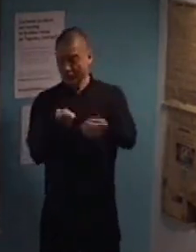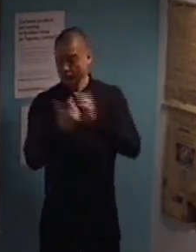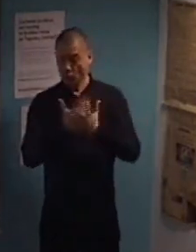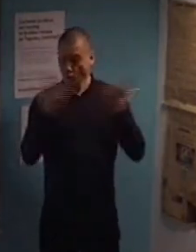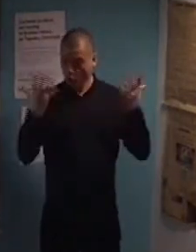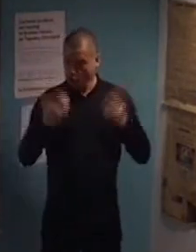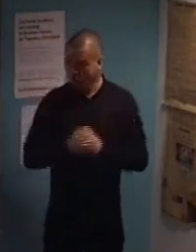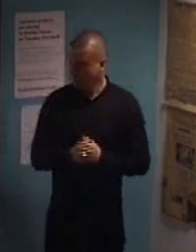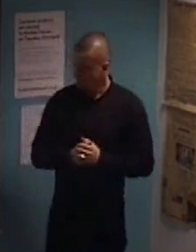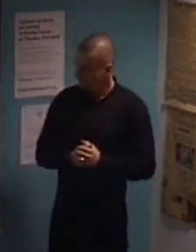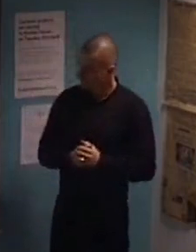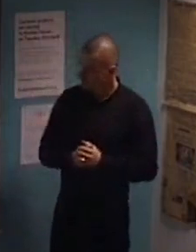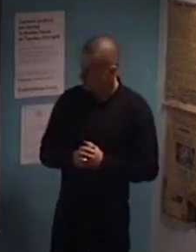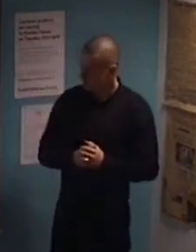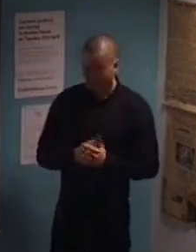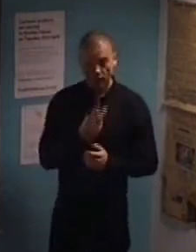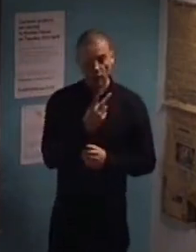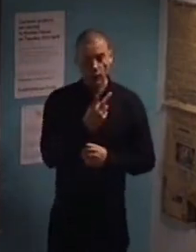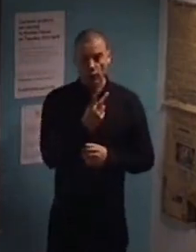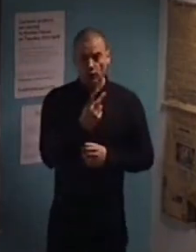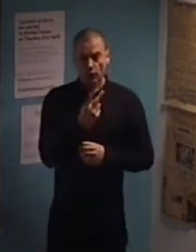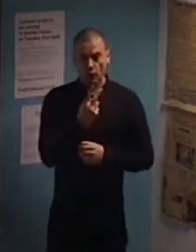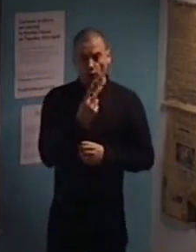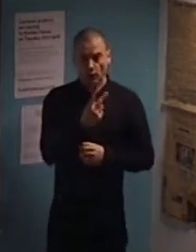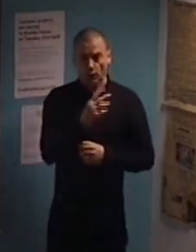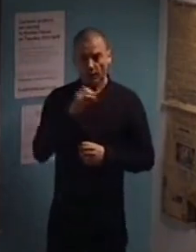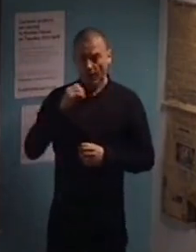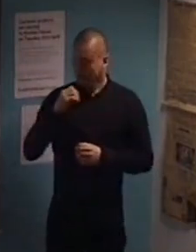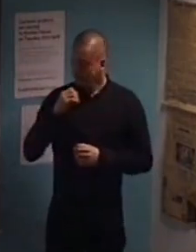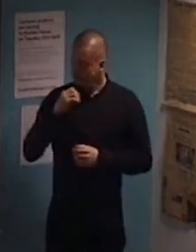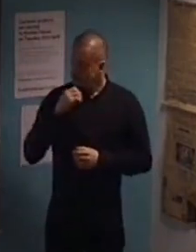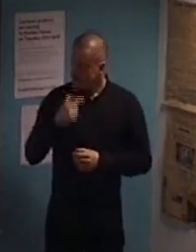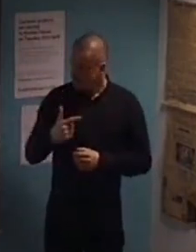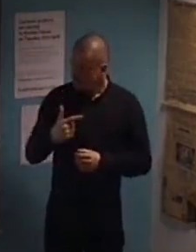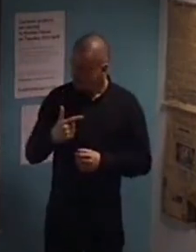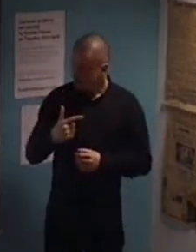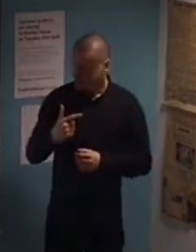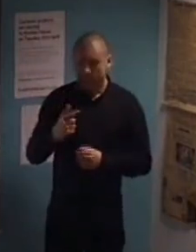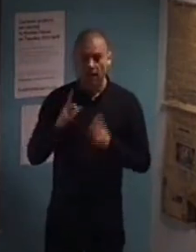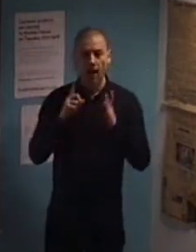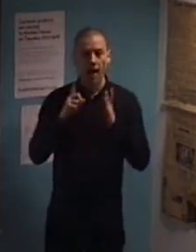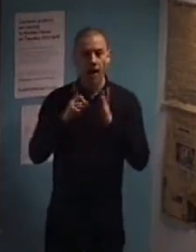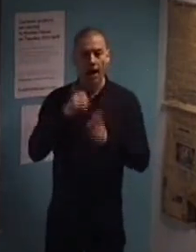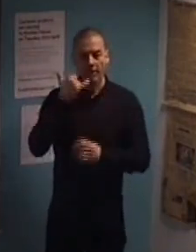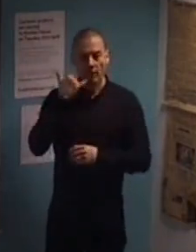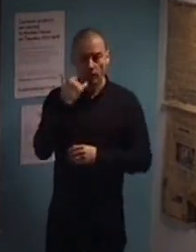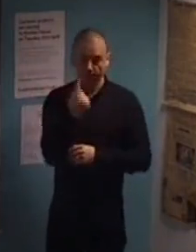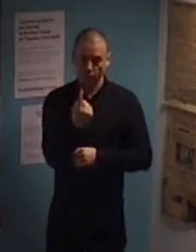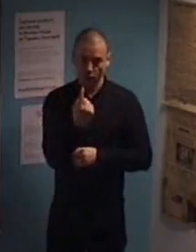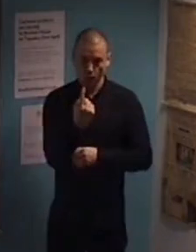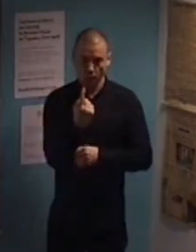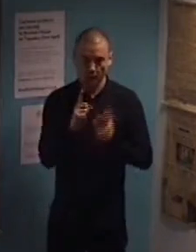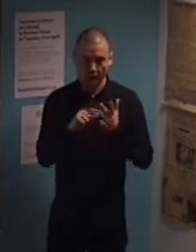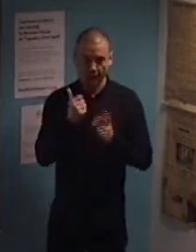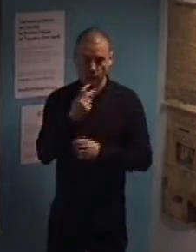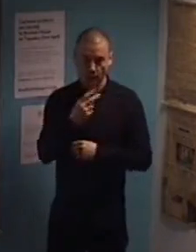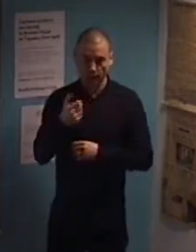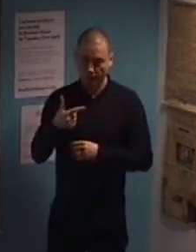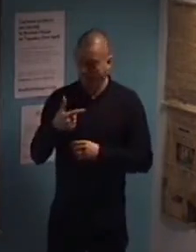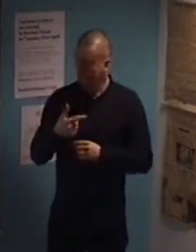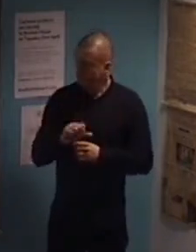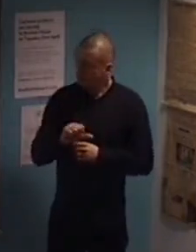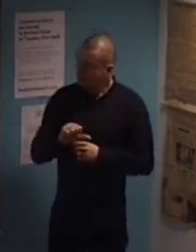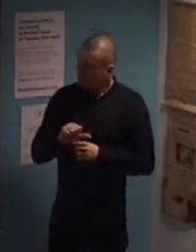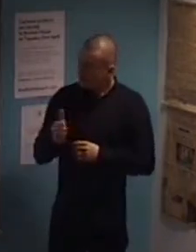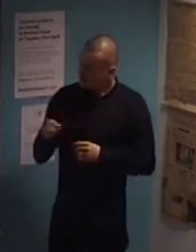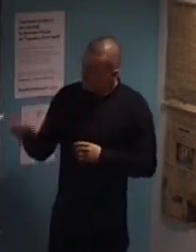actually, 2008. So, 2007 was the first generation of iPhone. And, then, up to that, you can see the time people